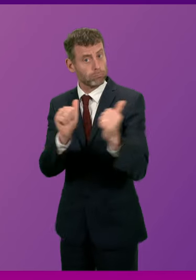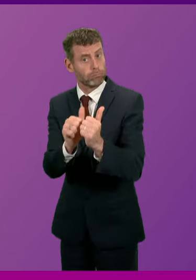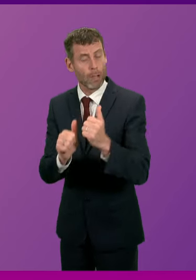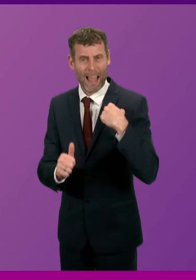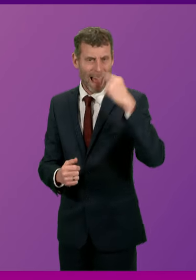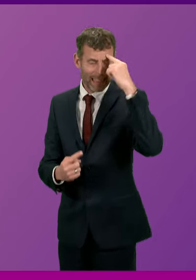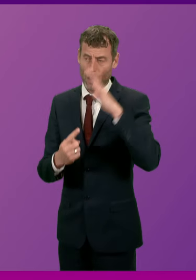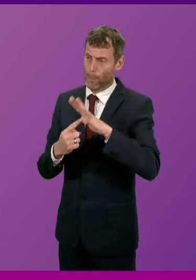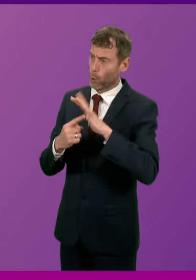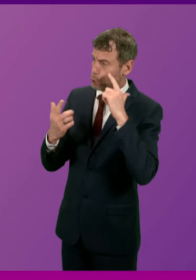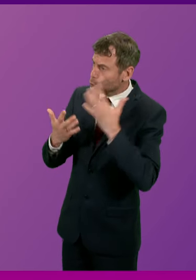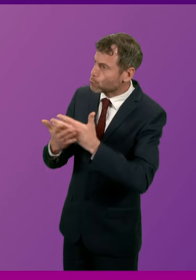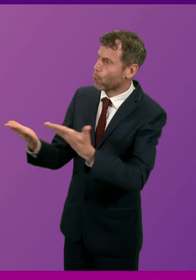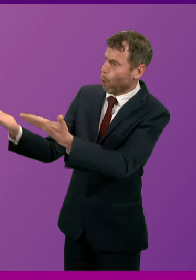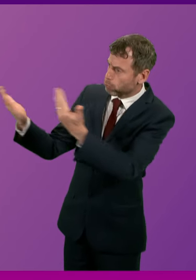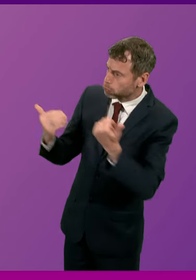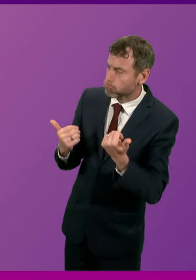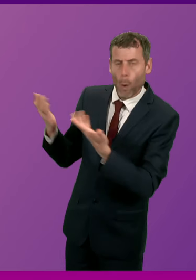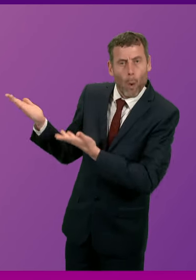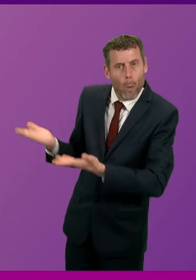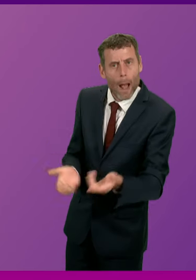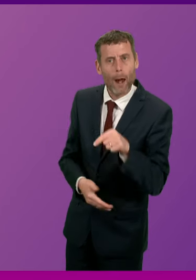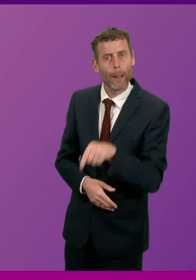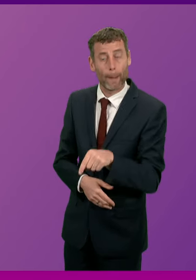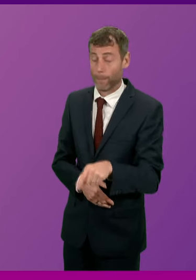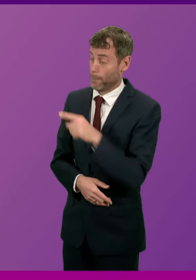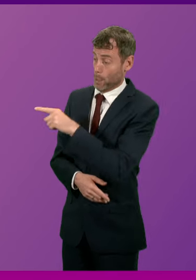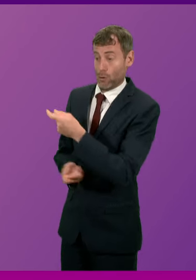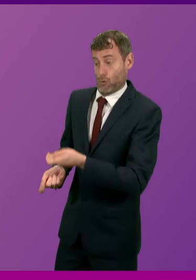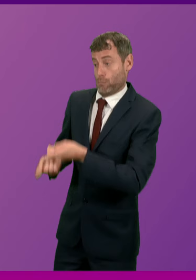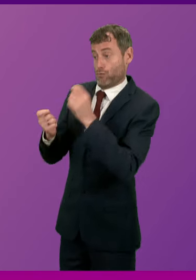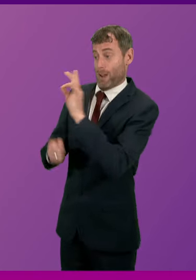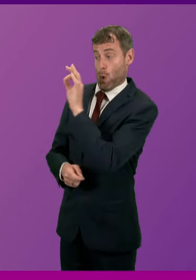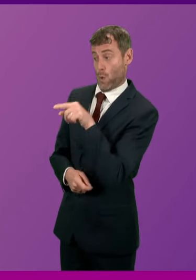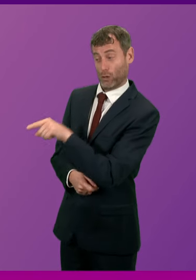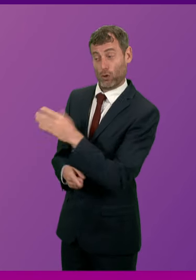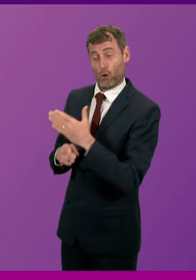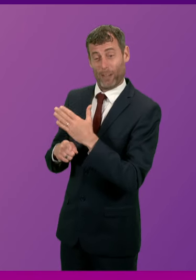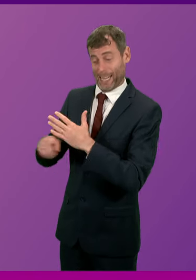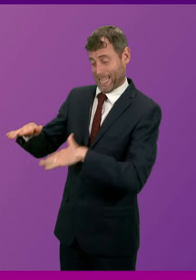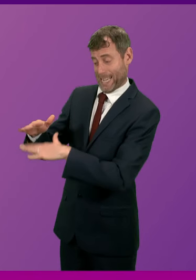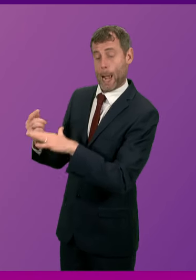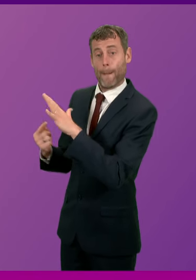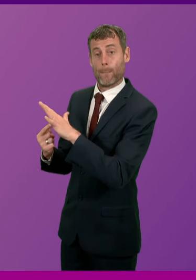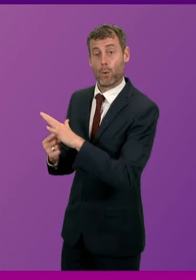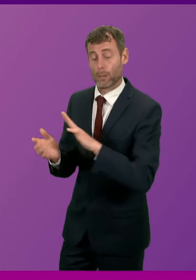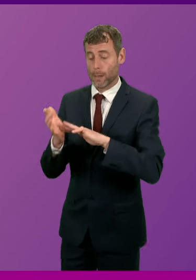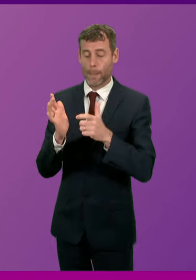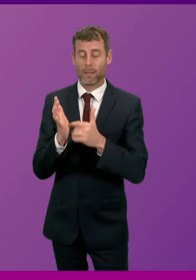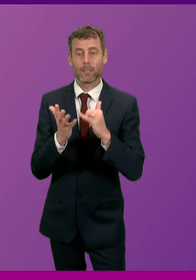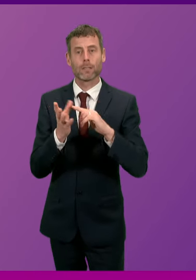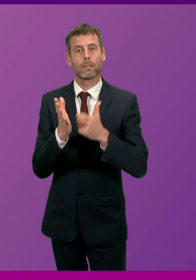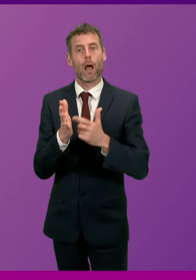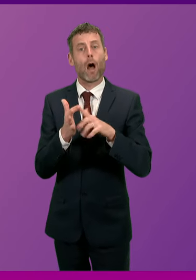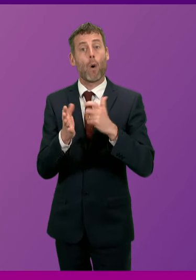significant issues highlighted by the question that Clare Hawkey puts to me. Mr Sawa has raised an issue about NHS waiting